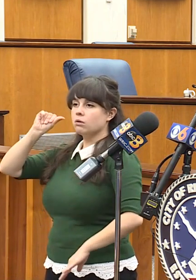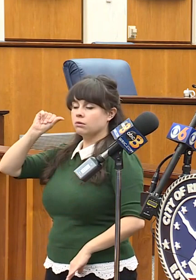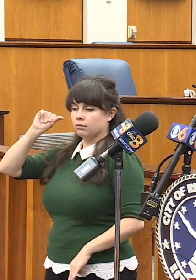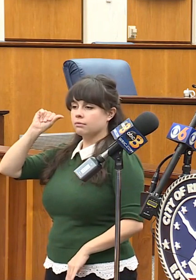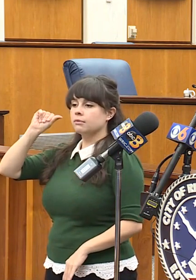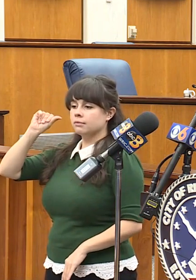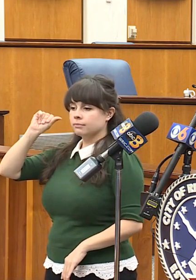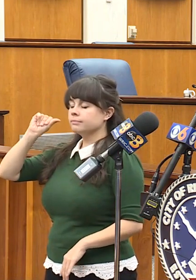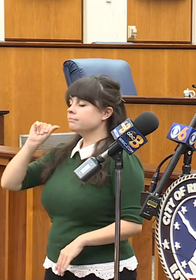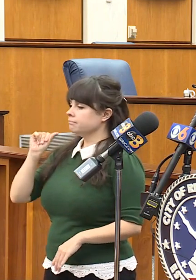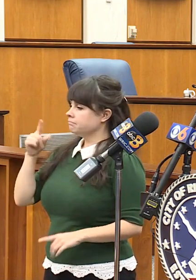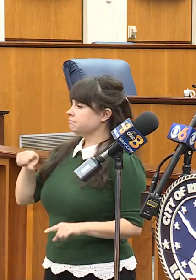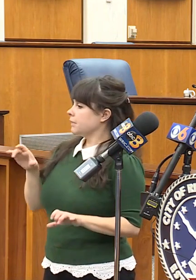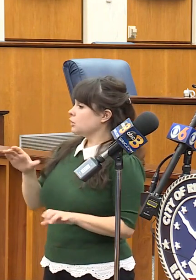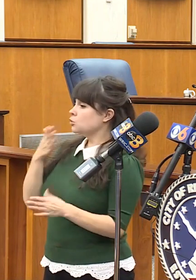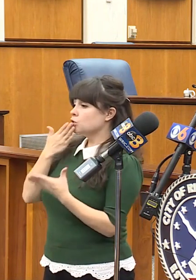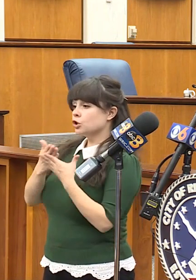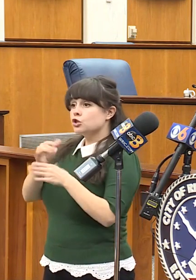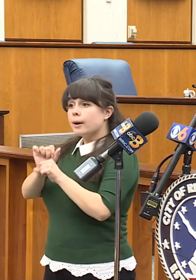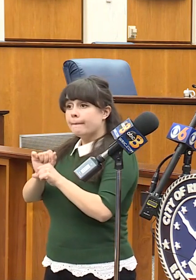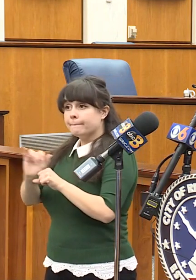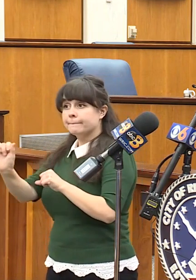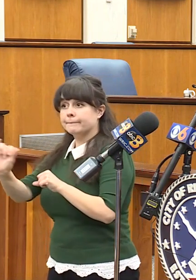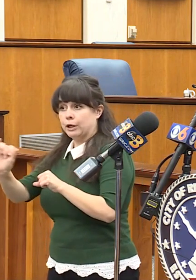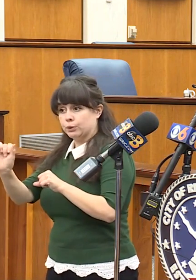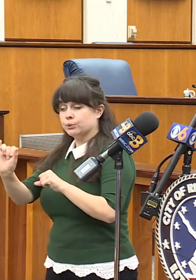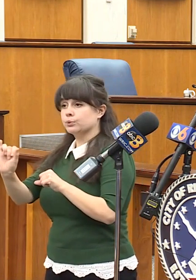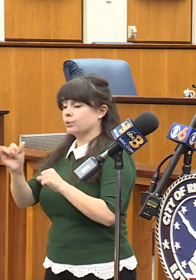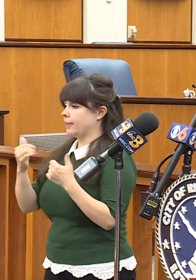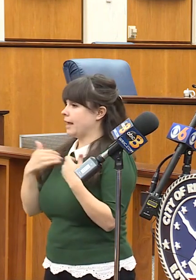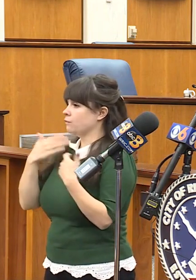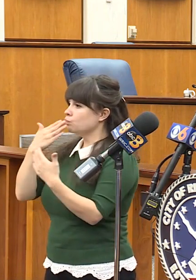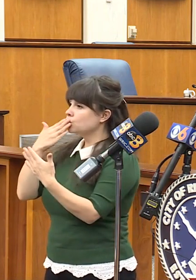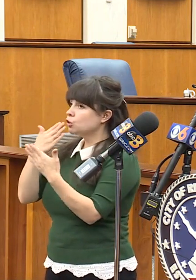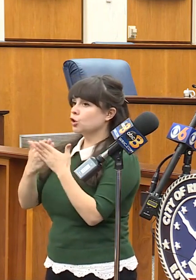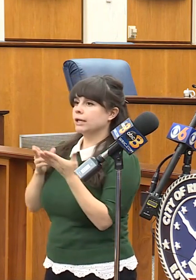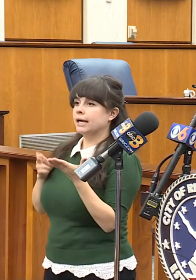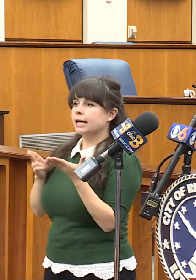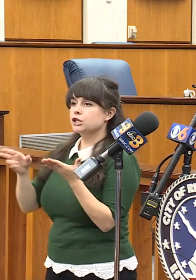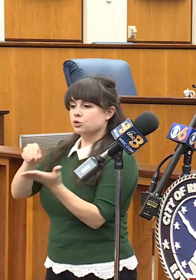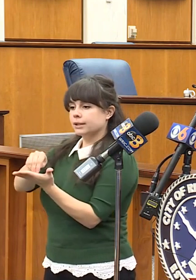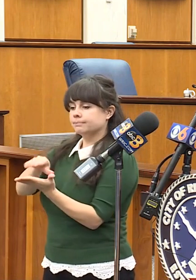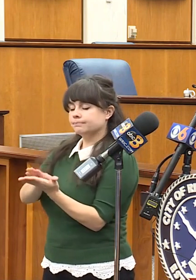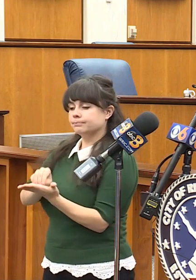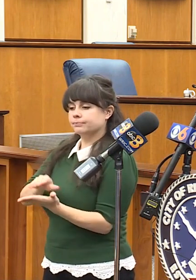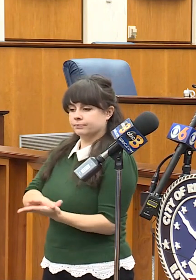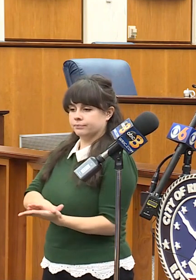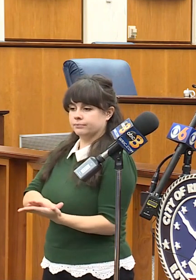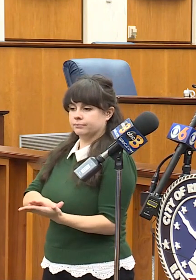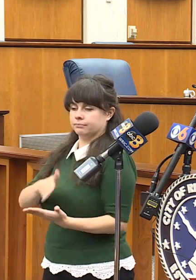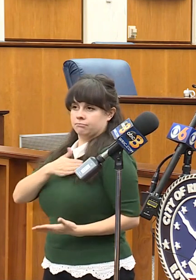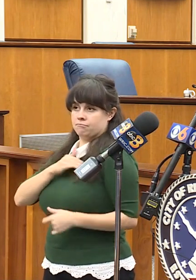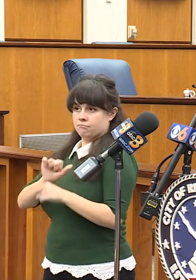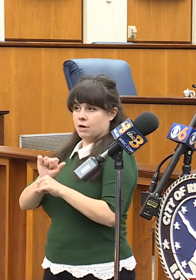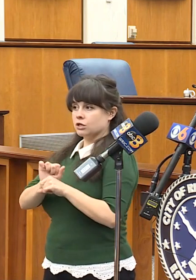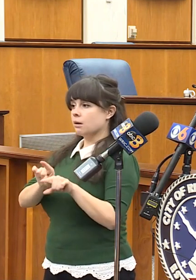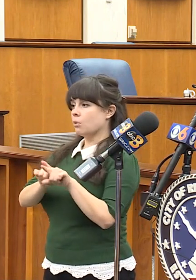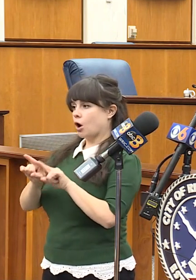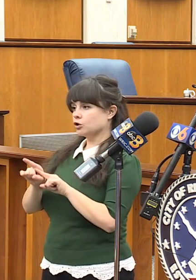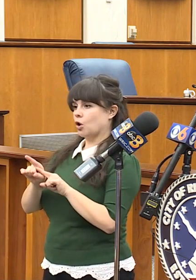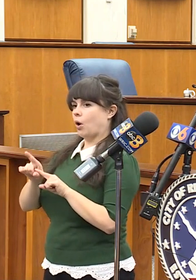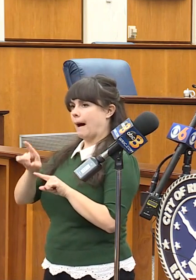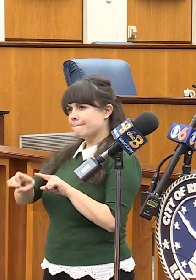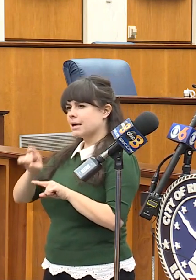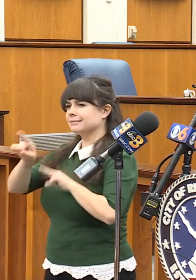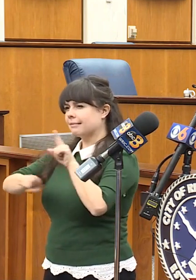uh, they do a good job in doing so as well. And they have a record of that. Uh, my job also is the mayor is to ask tough